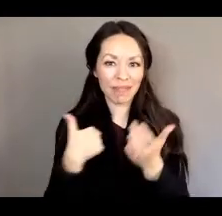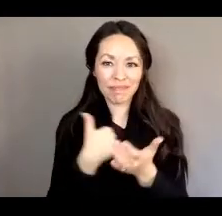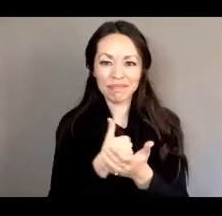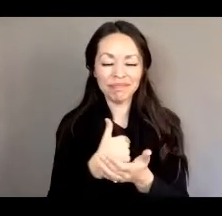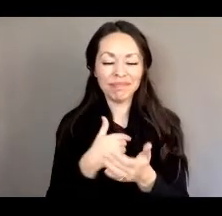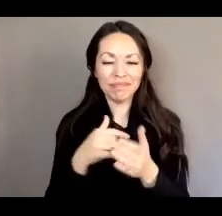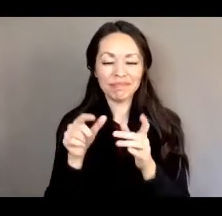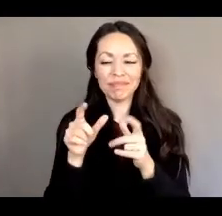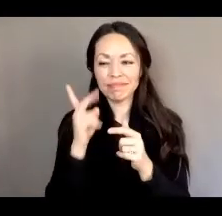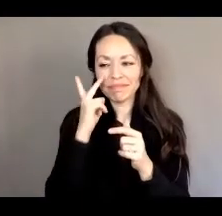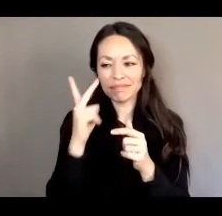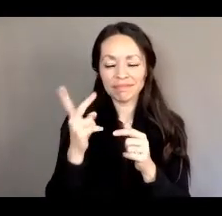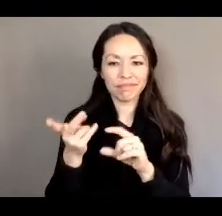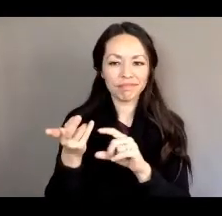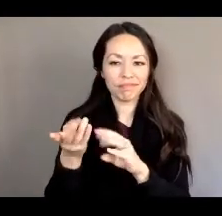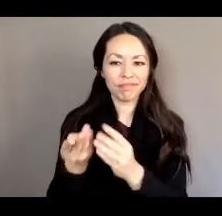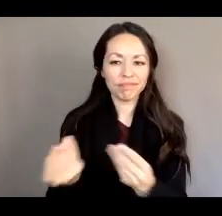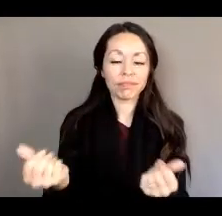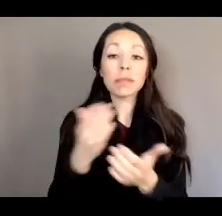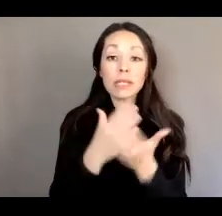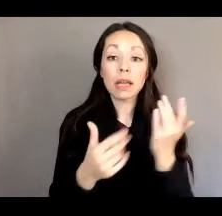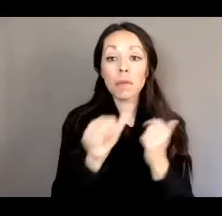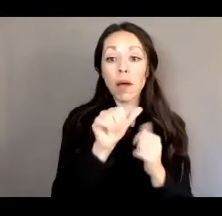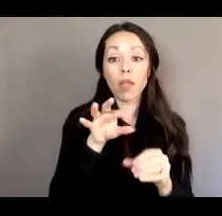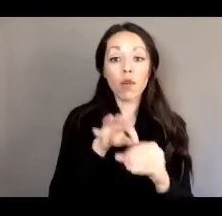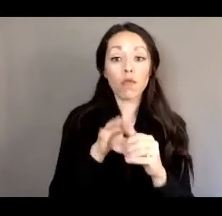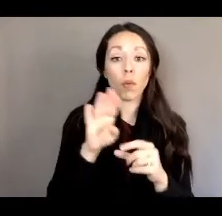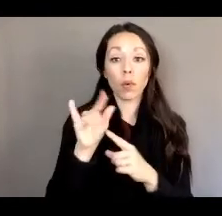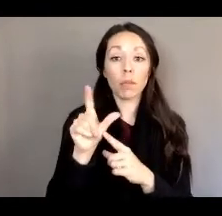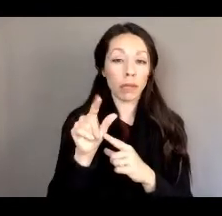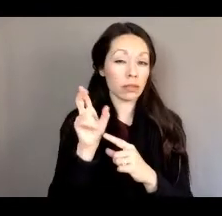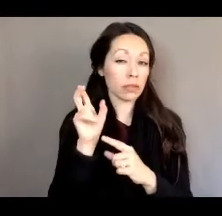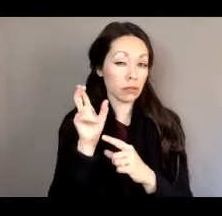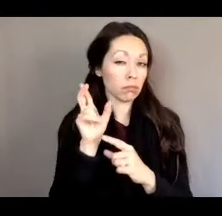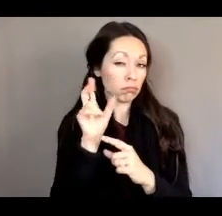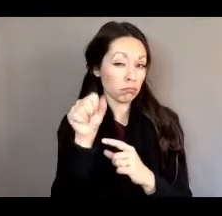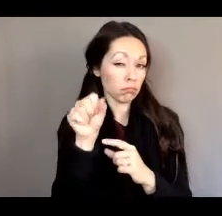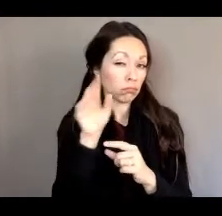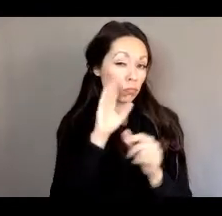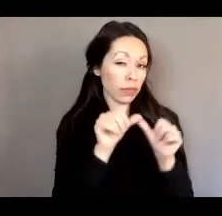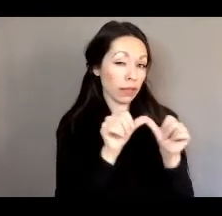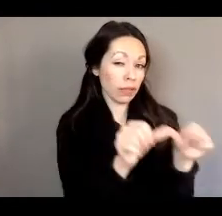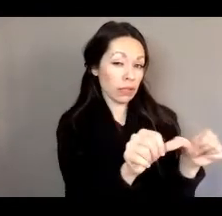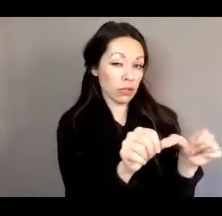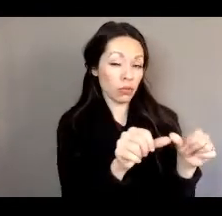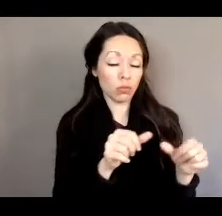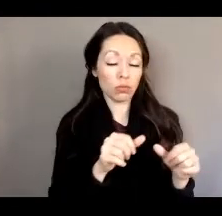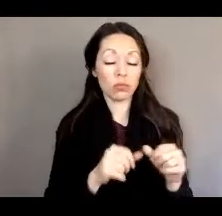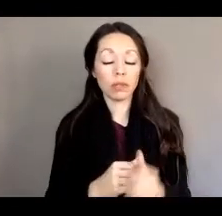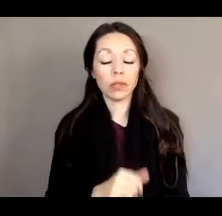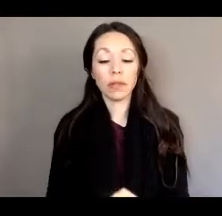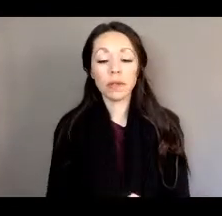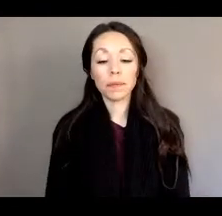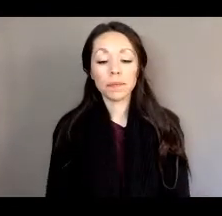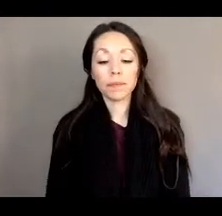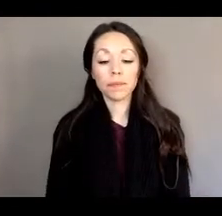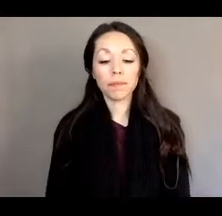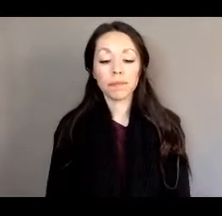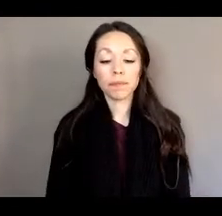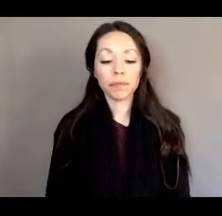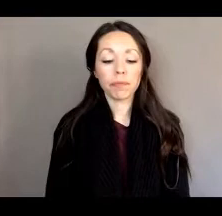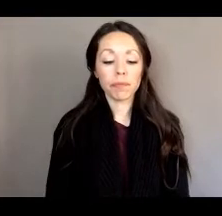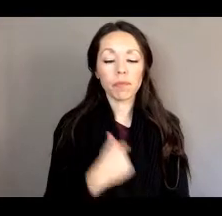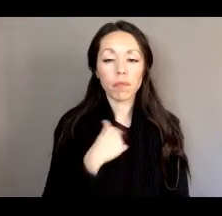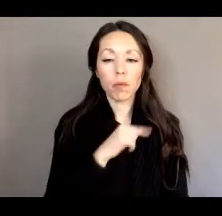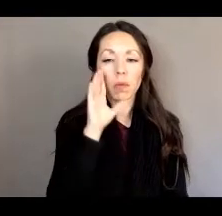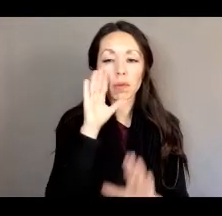still a couple of other voter bills that are continuing to move through the process. Um, we anticipate them to